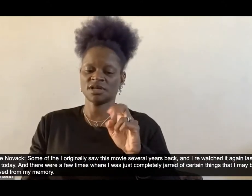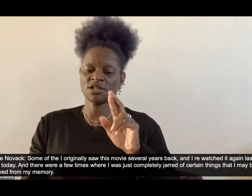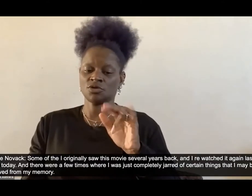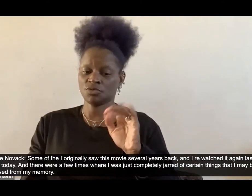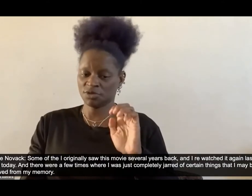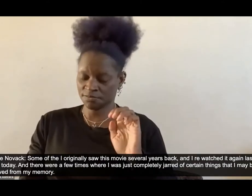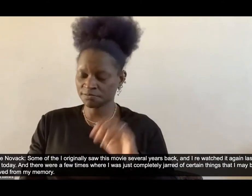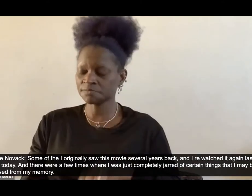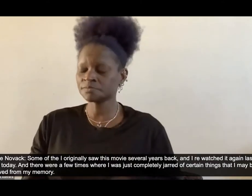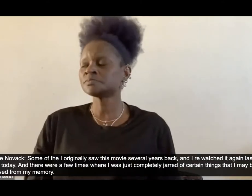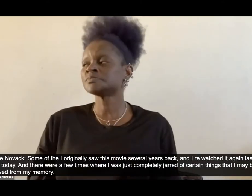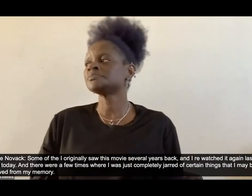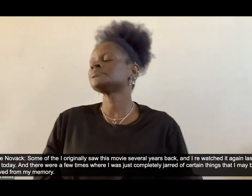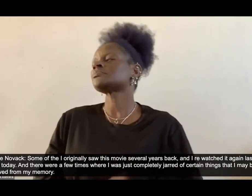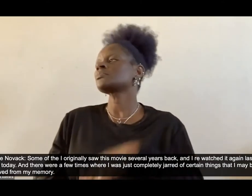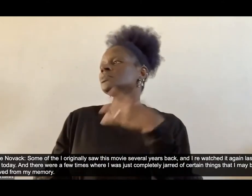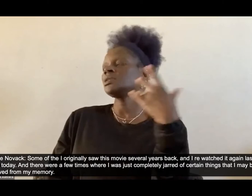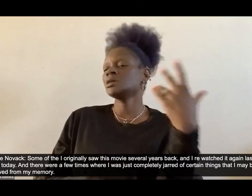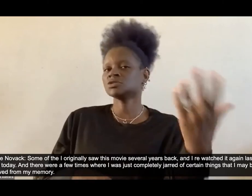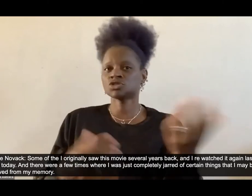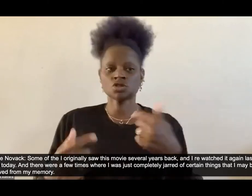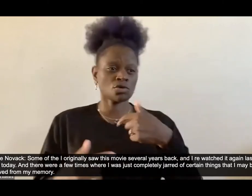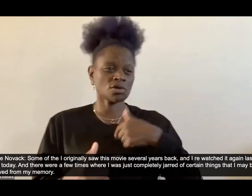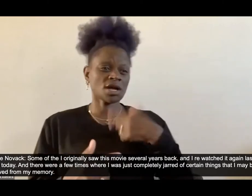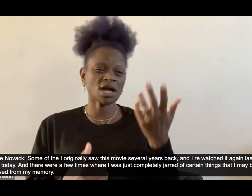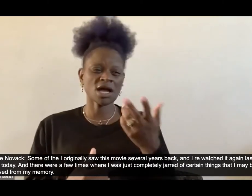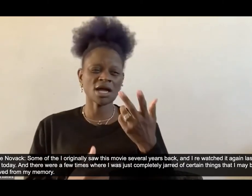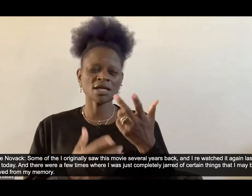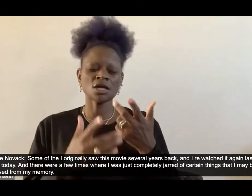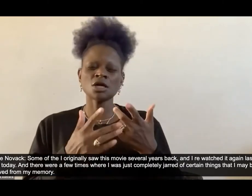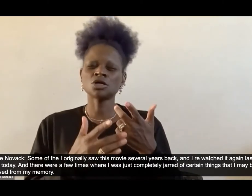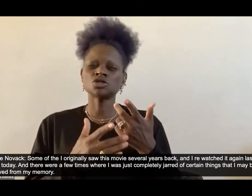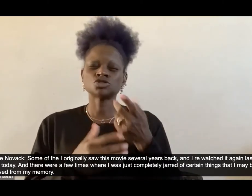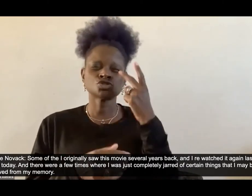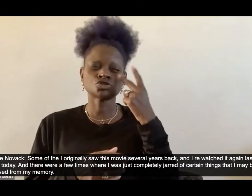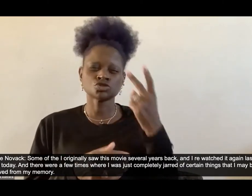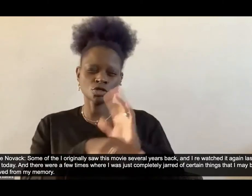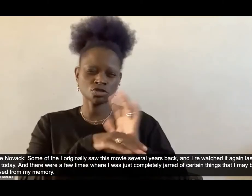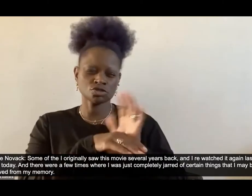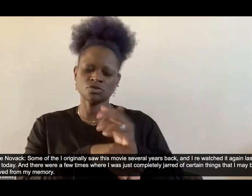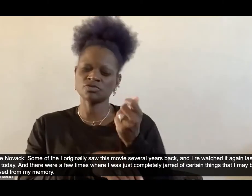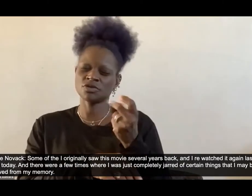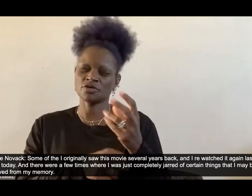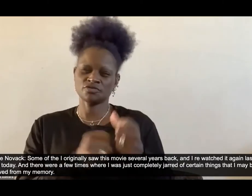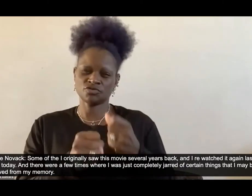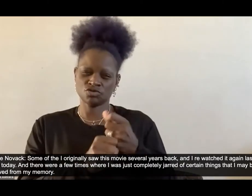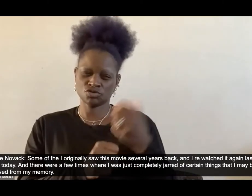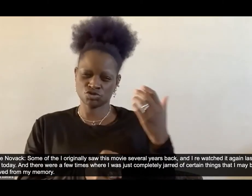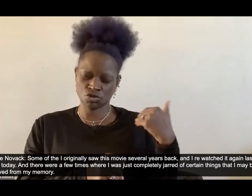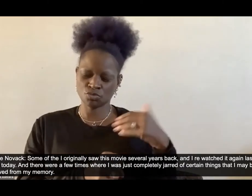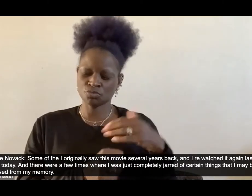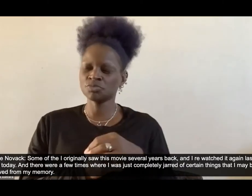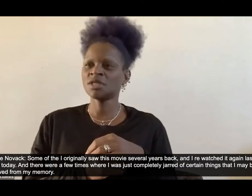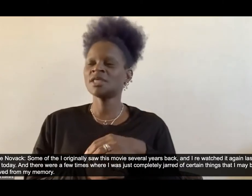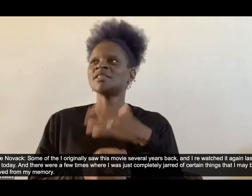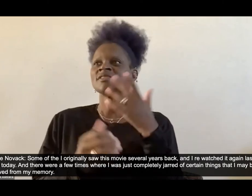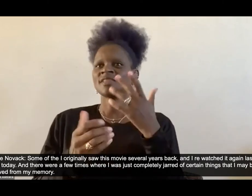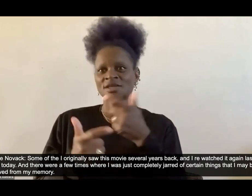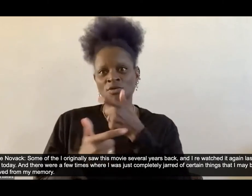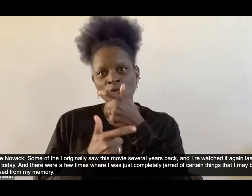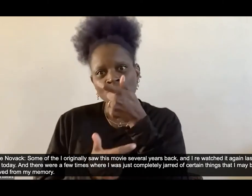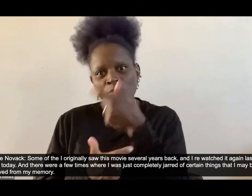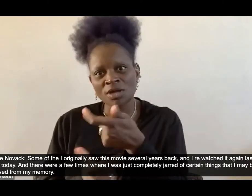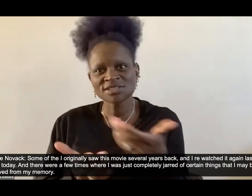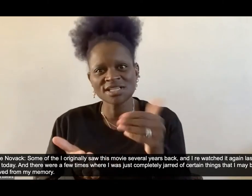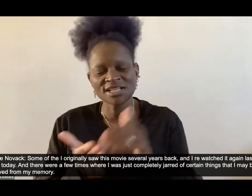some of the i i originally saw this movie uh several years back and um i rewatched it again last night and then again